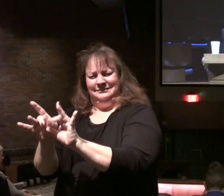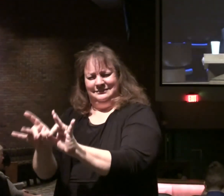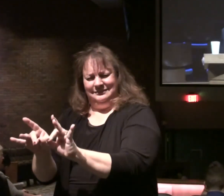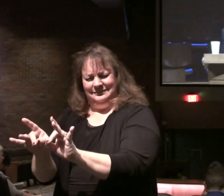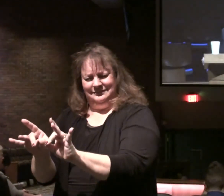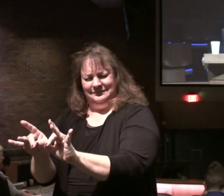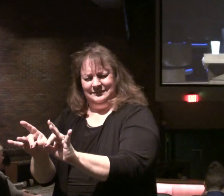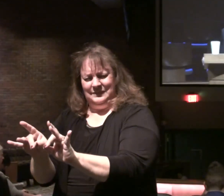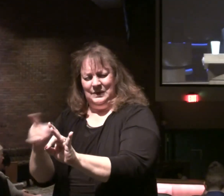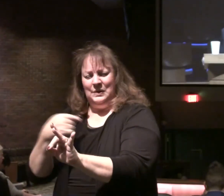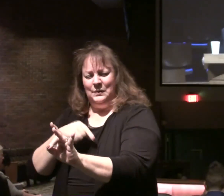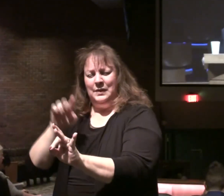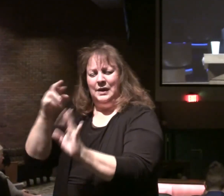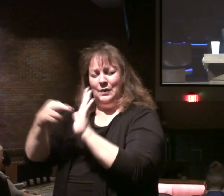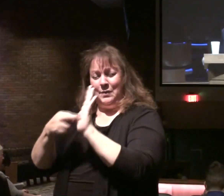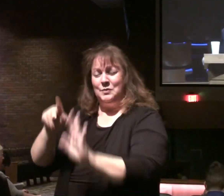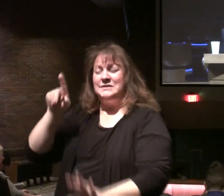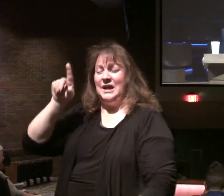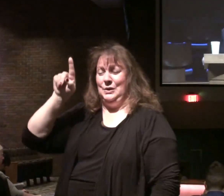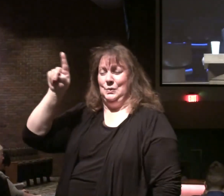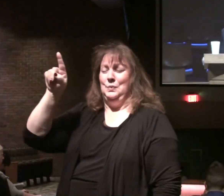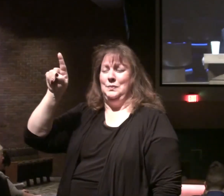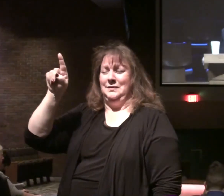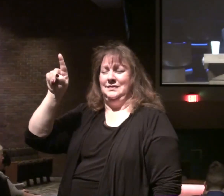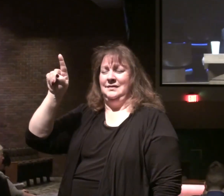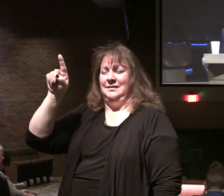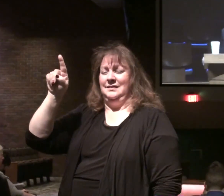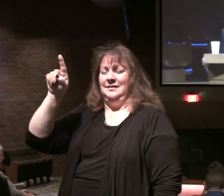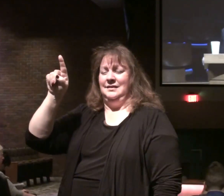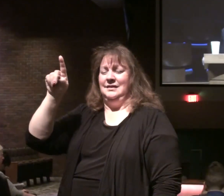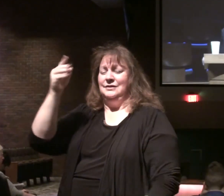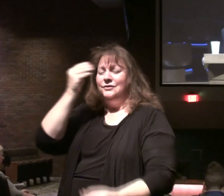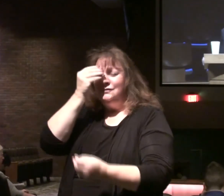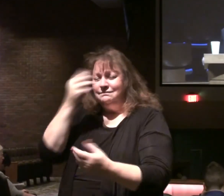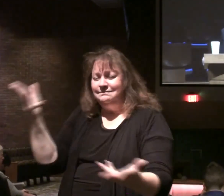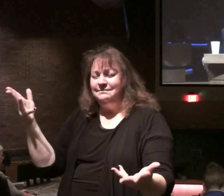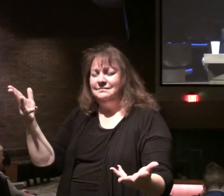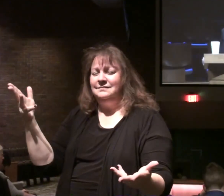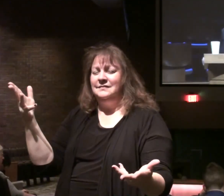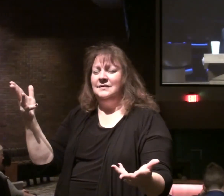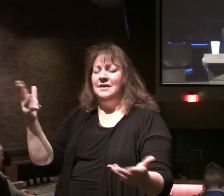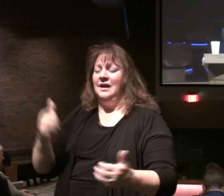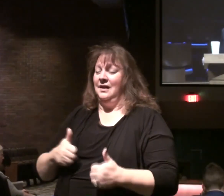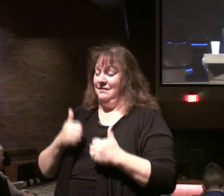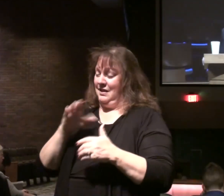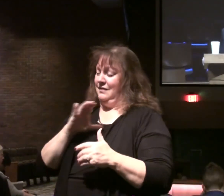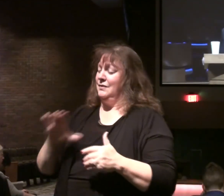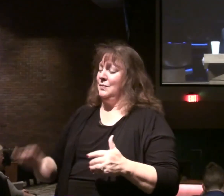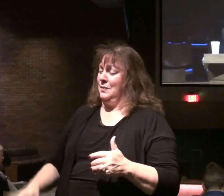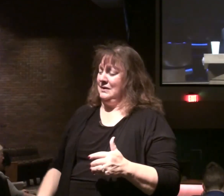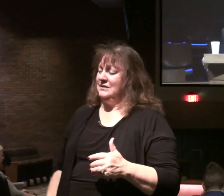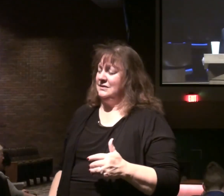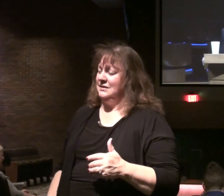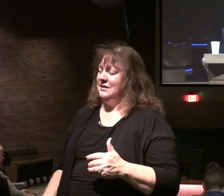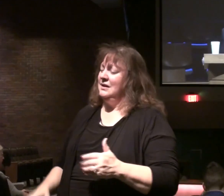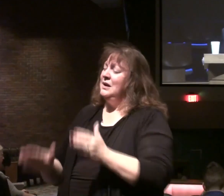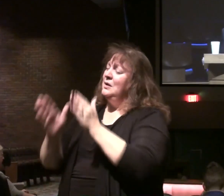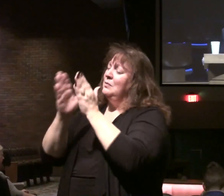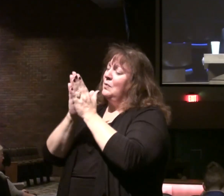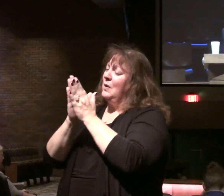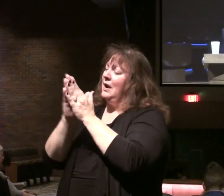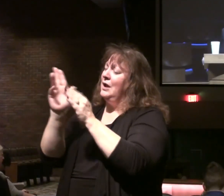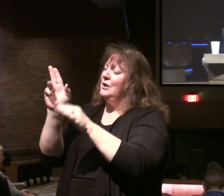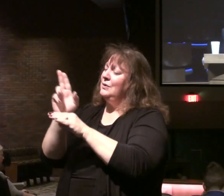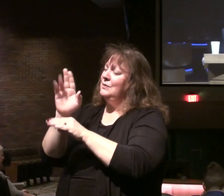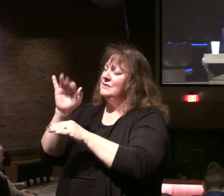Testify as your representatives. To tell others about life in Christ. We pray we'll use